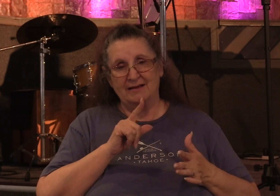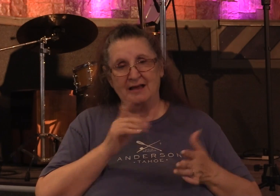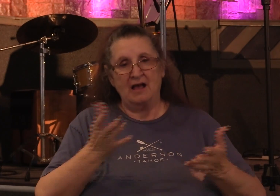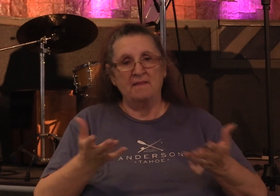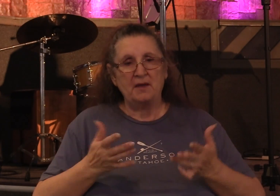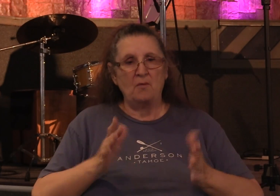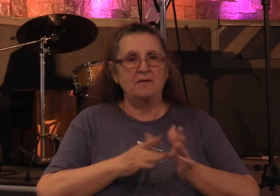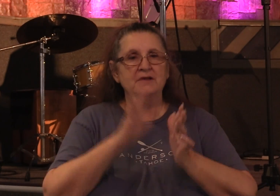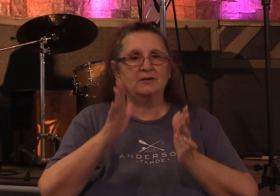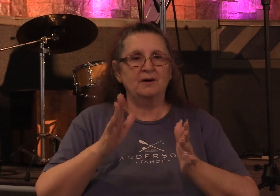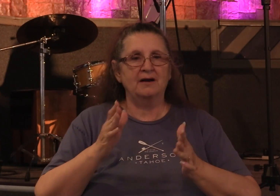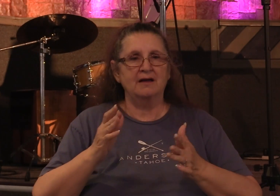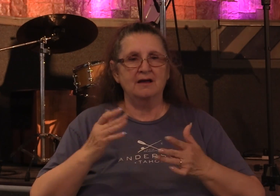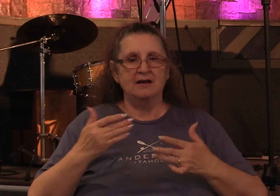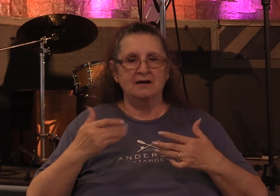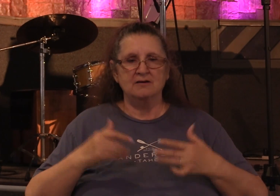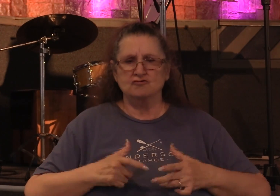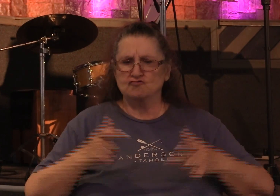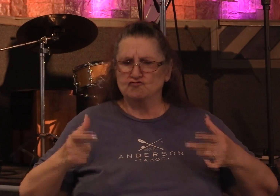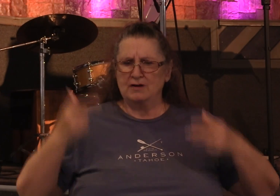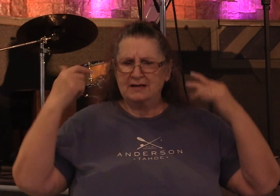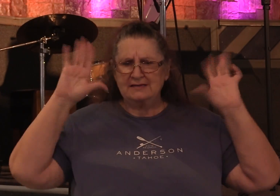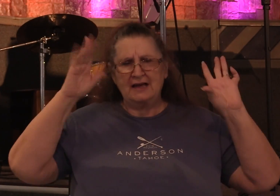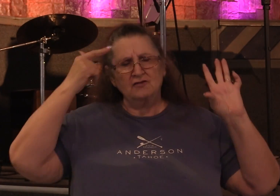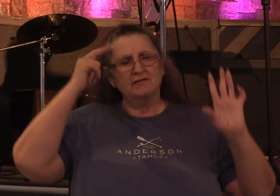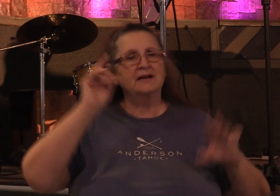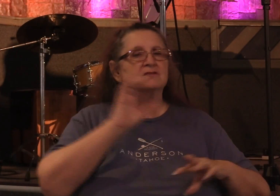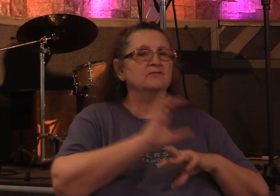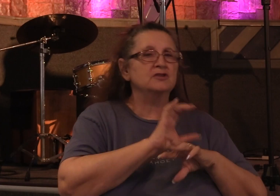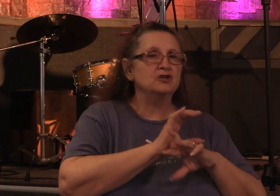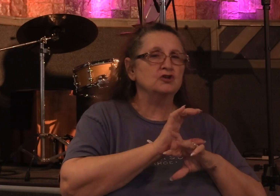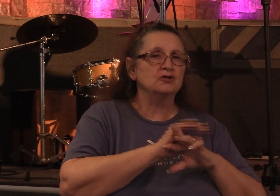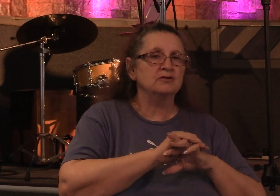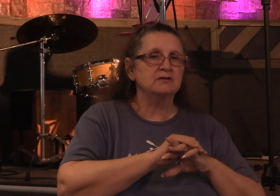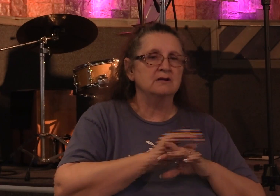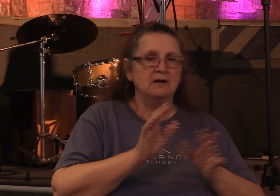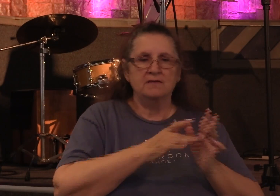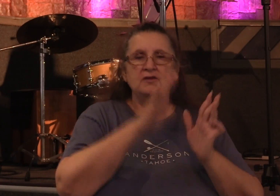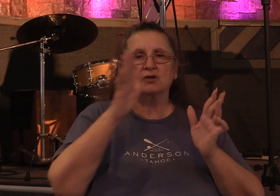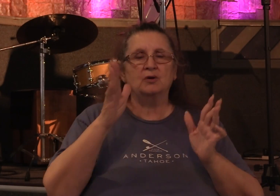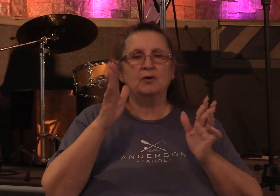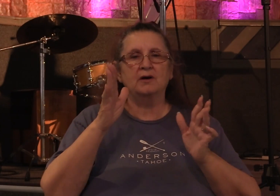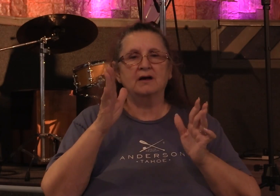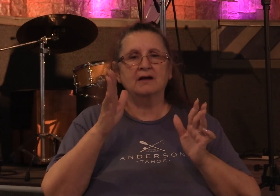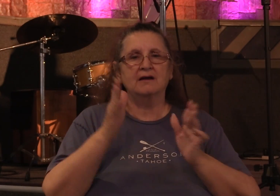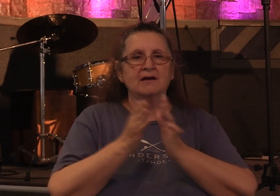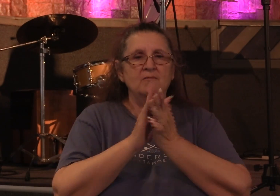great sacrifice for the church. The glory of being a super saint.